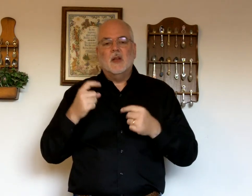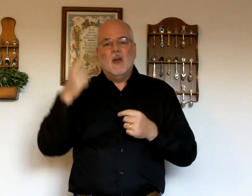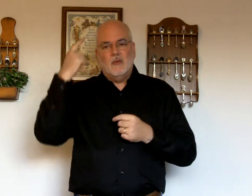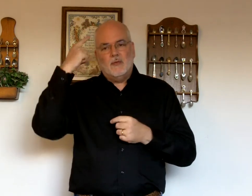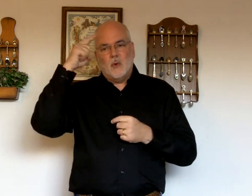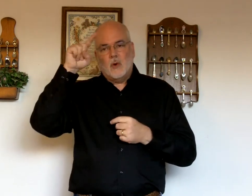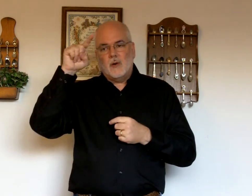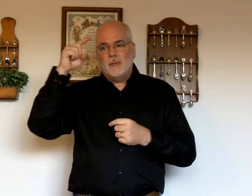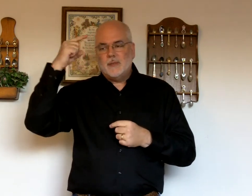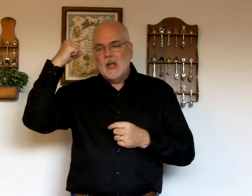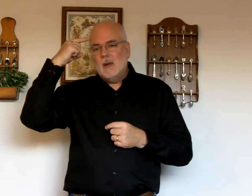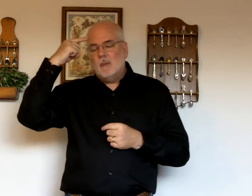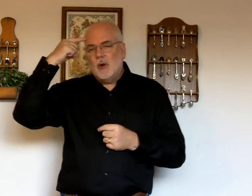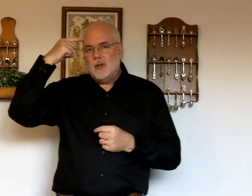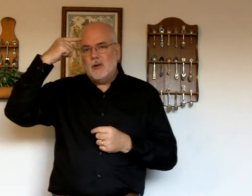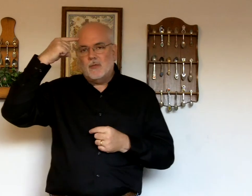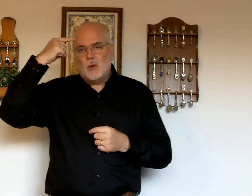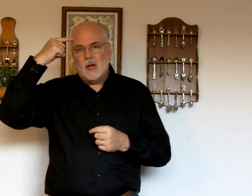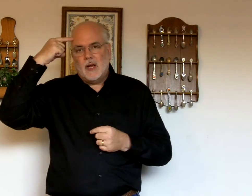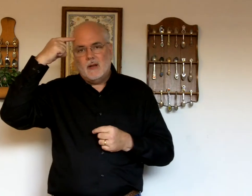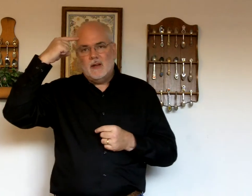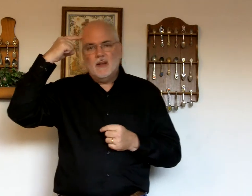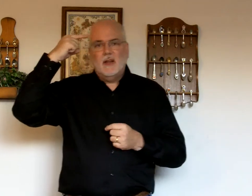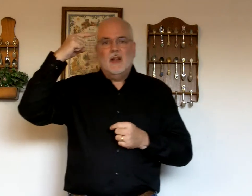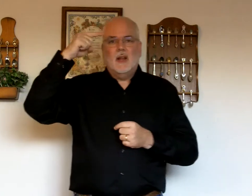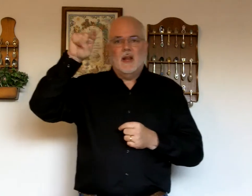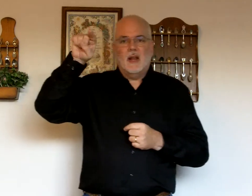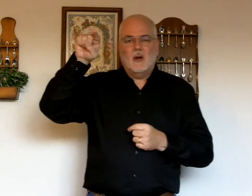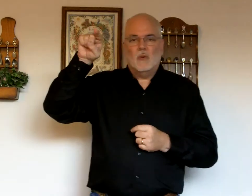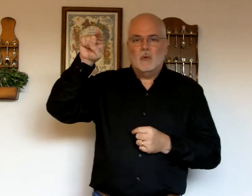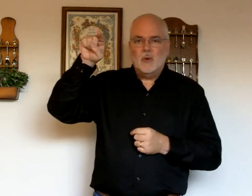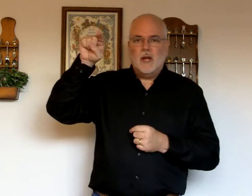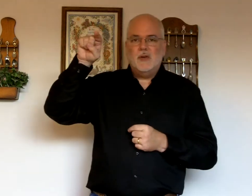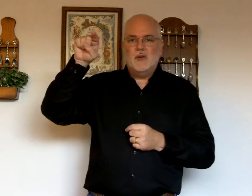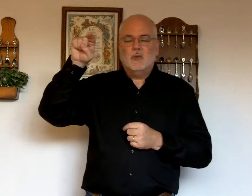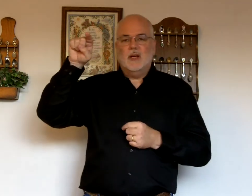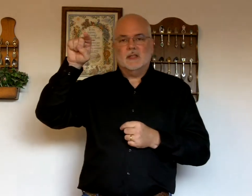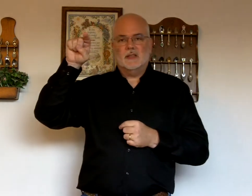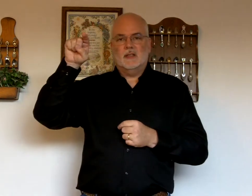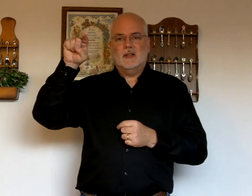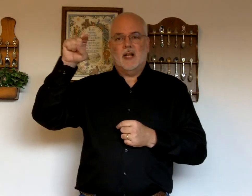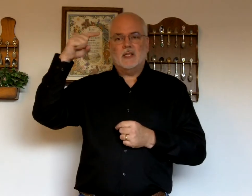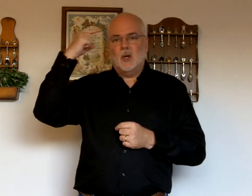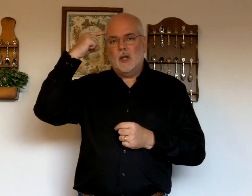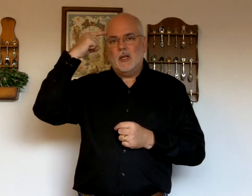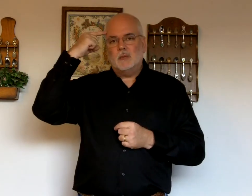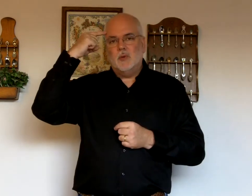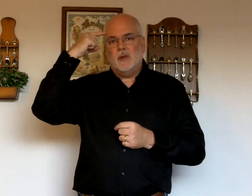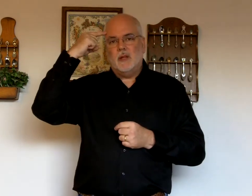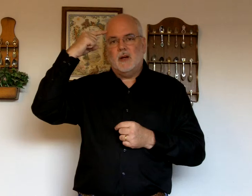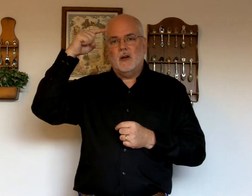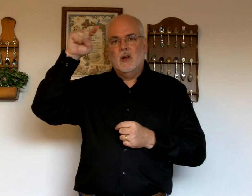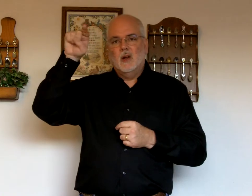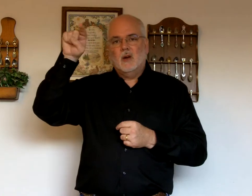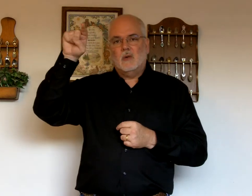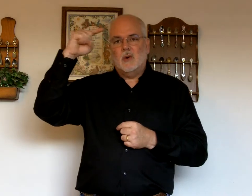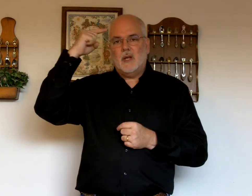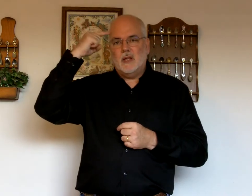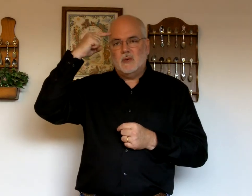Four. Point to your forehead. Rotate your wrist. That's the only thing that's moving there. Rotating the